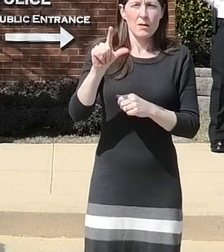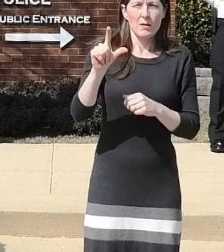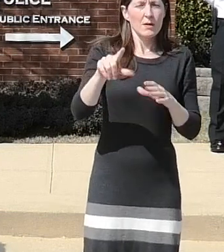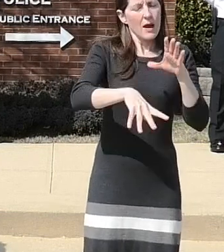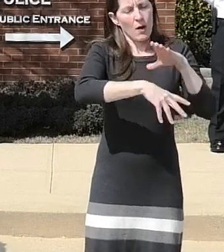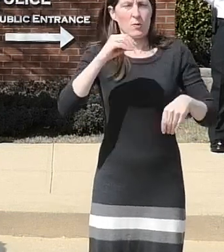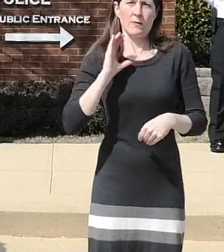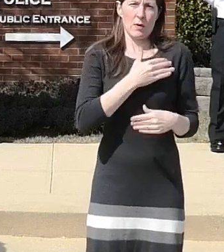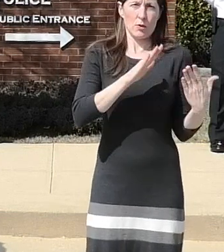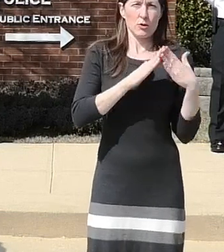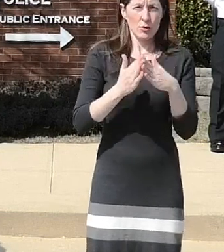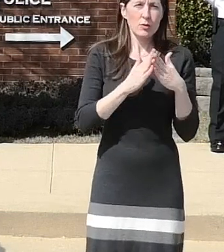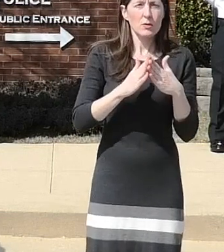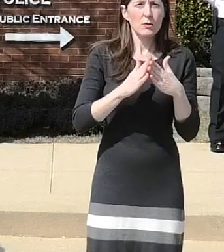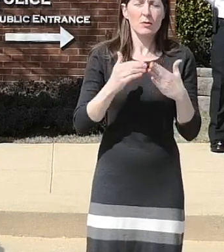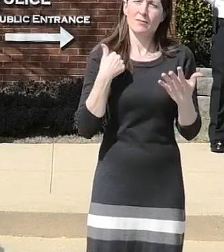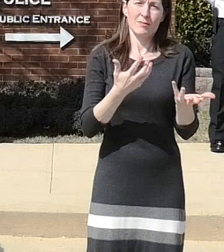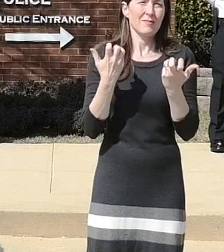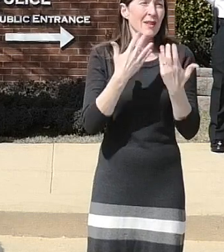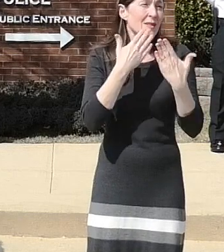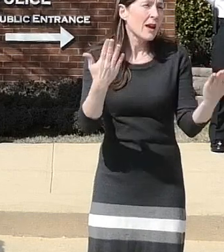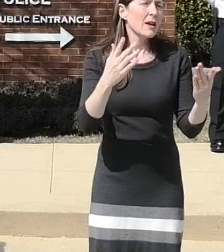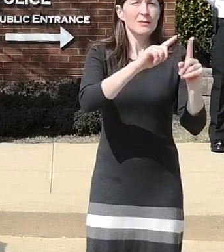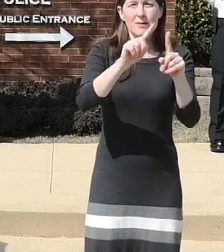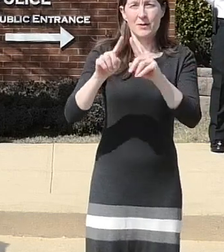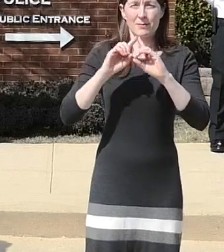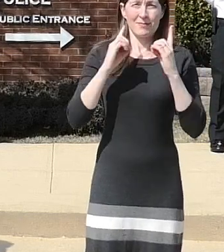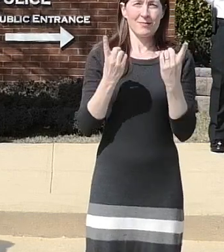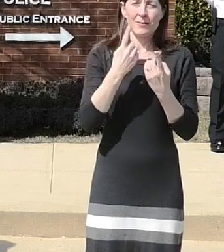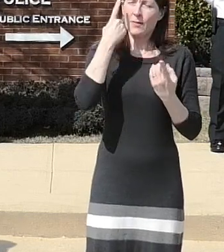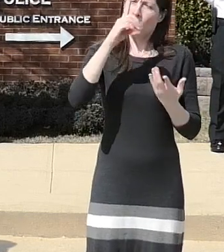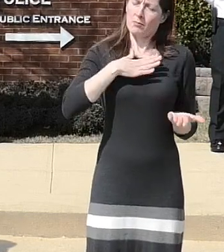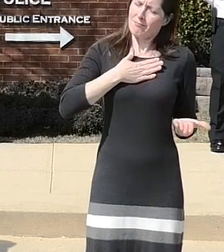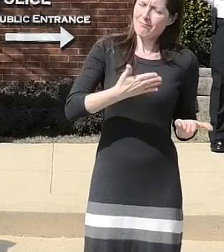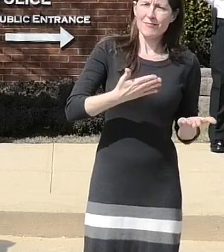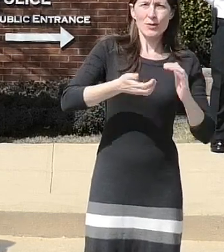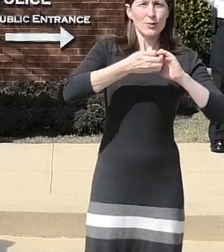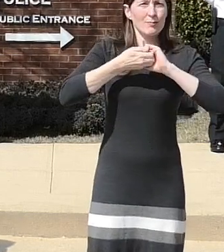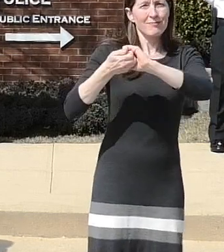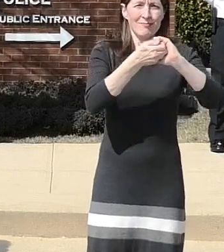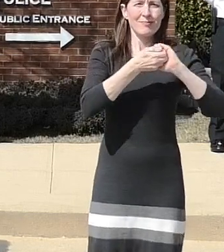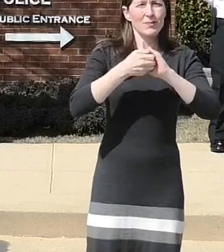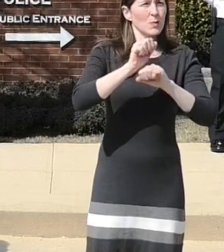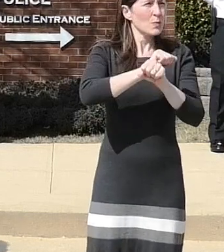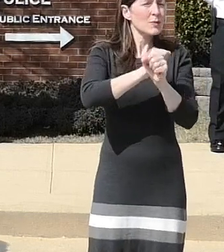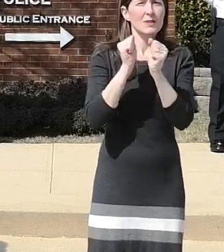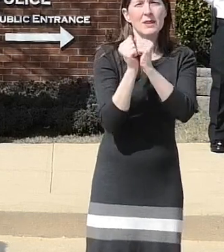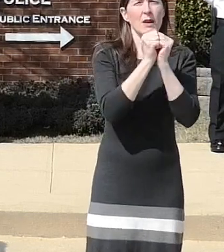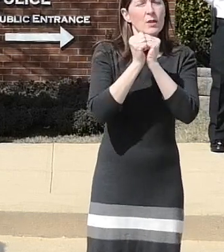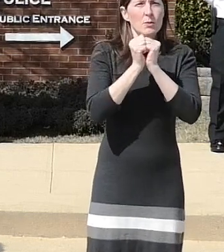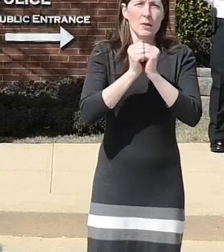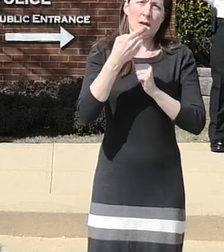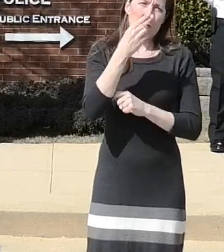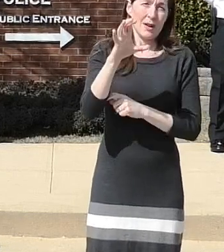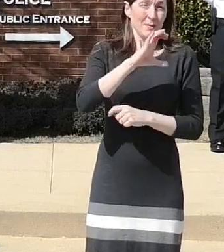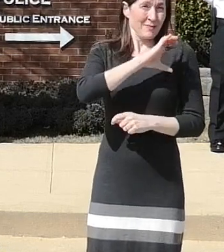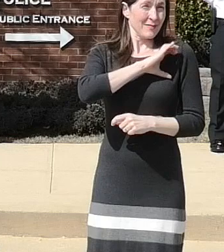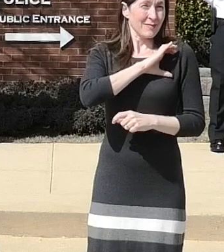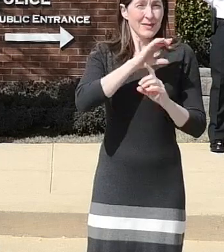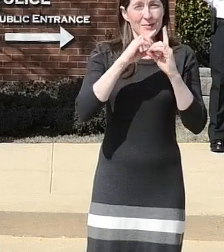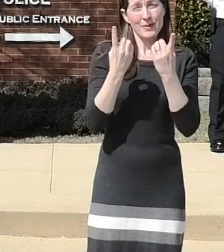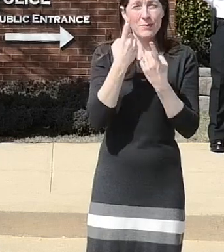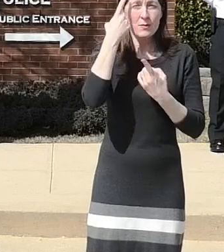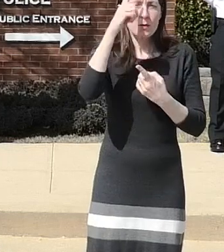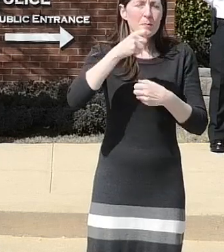for their willingness to work together with the howard county police department to keep the citizens of maryland safe